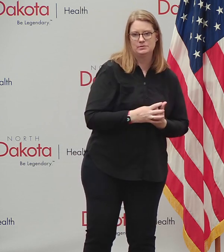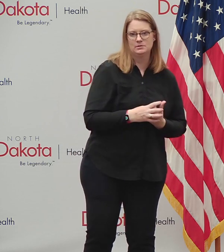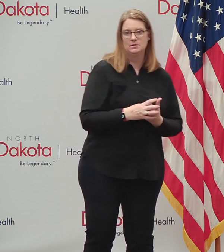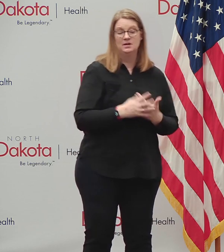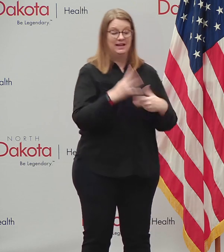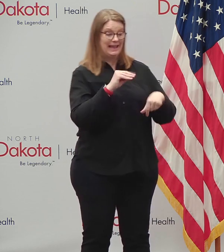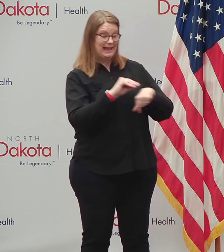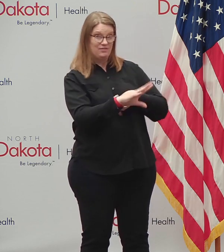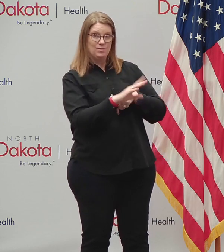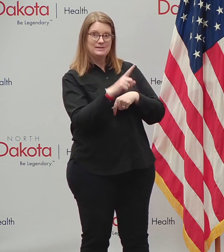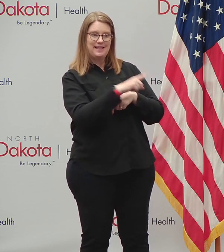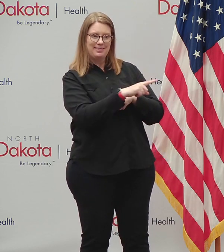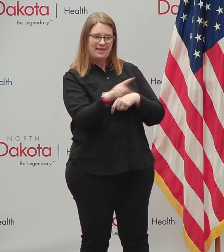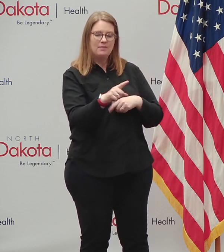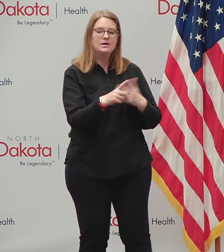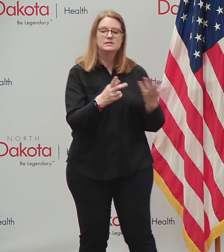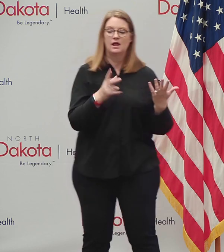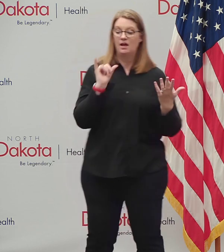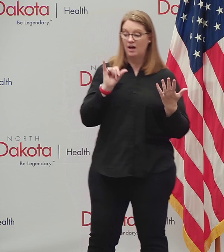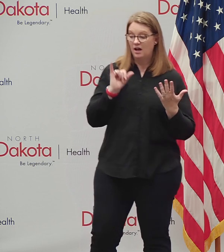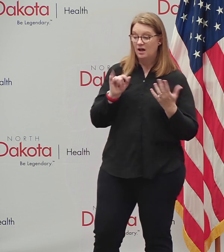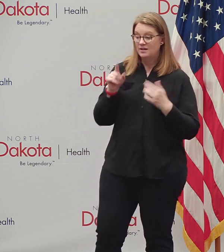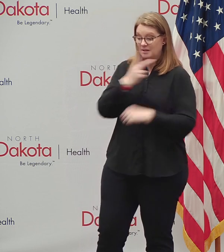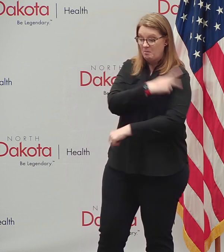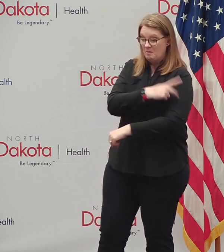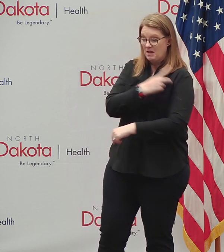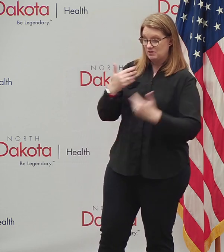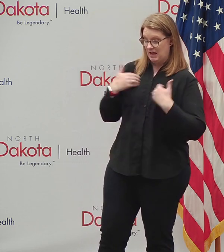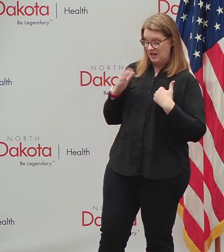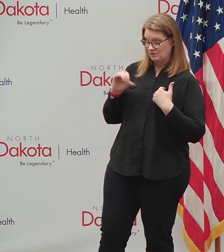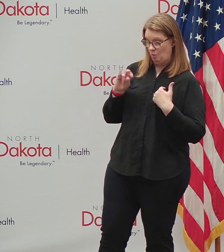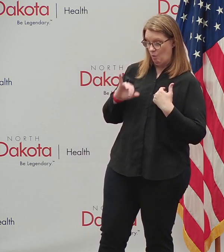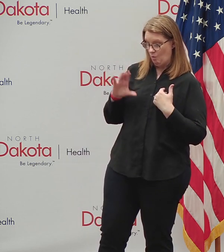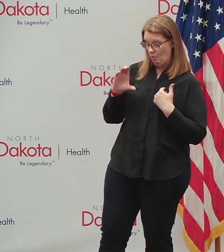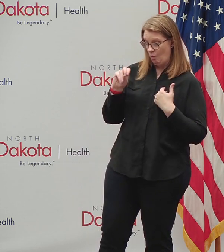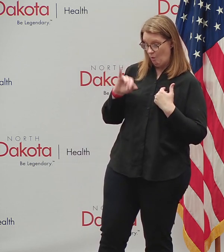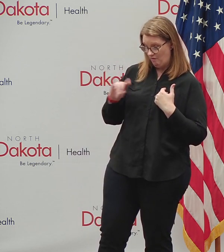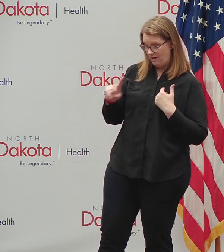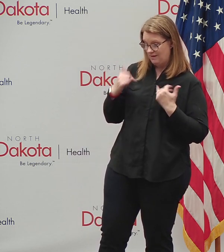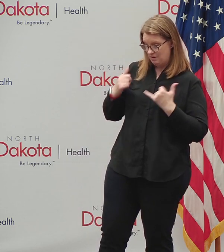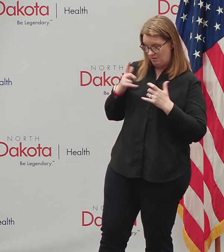on them as they treat patients with COVID and other citizens seeking care.